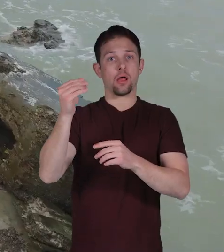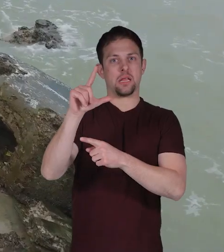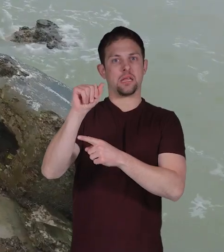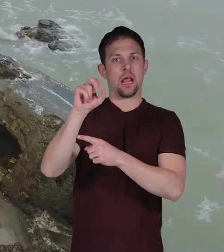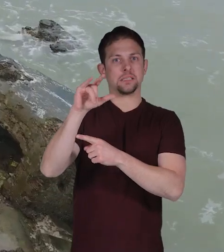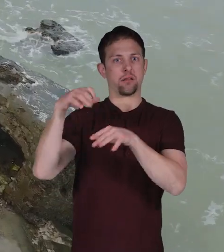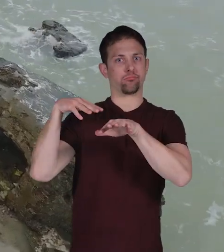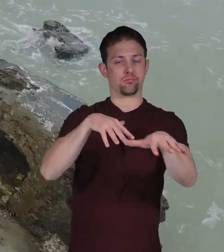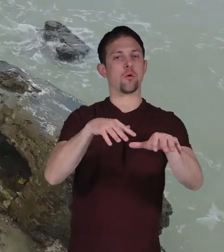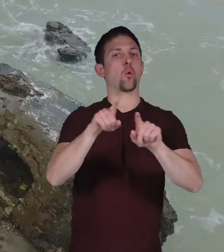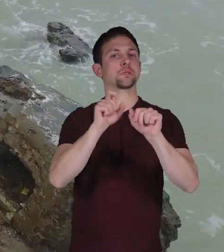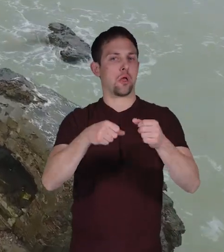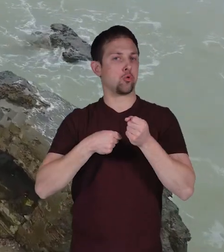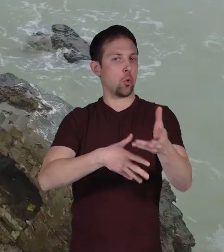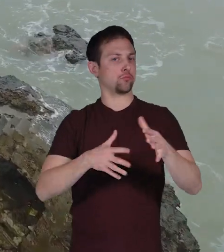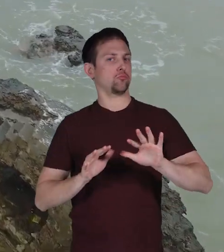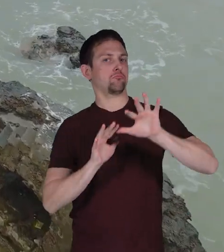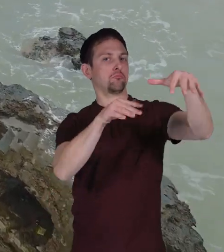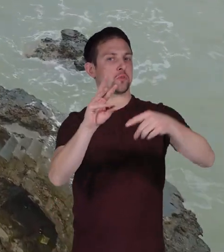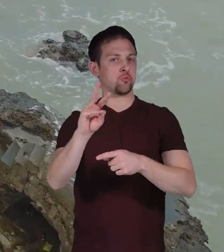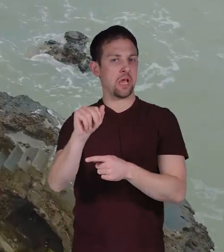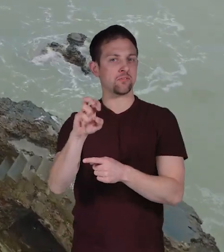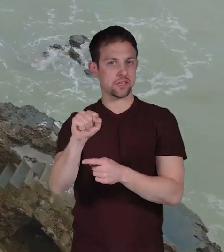landslides can also cause waves.